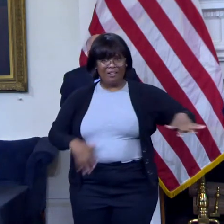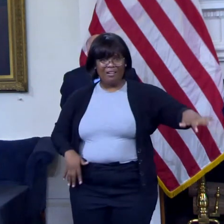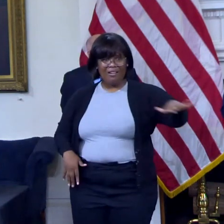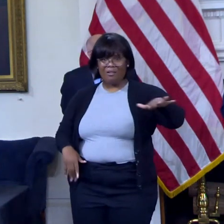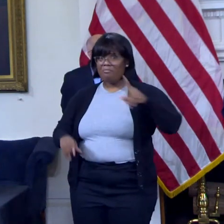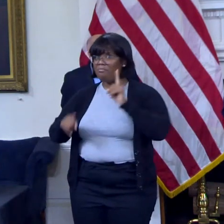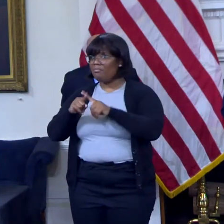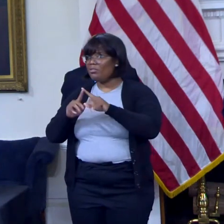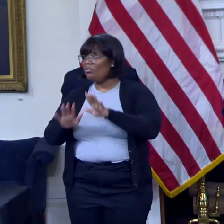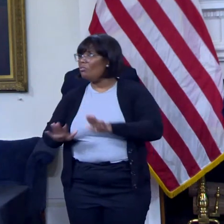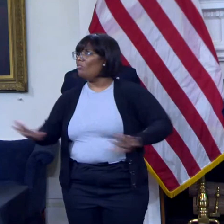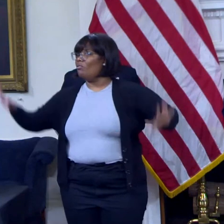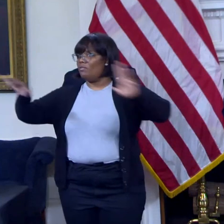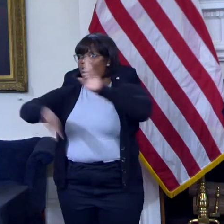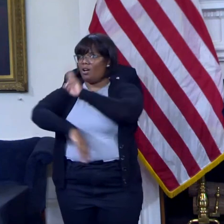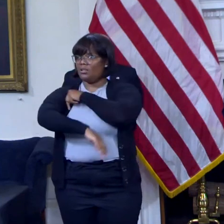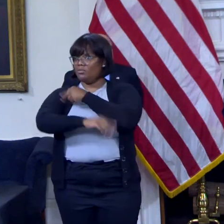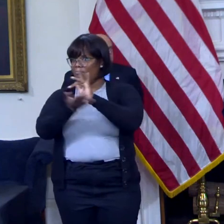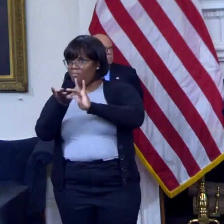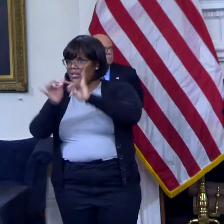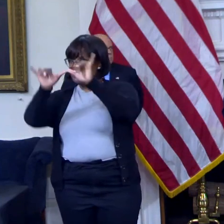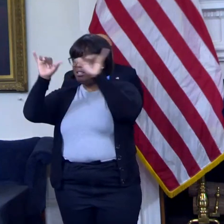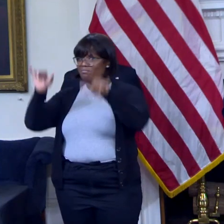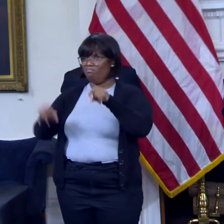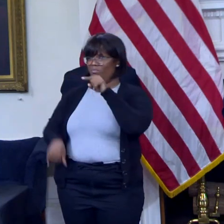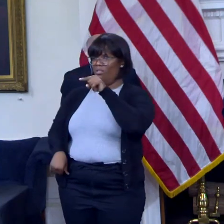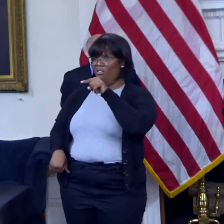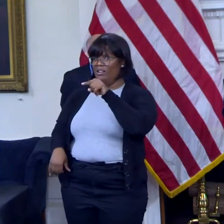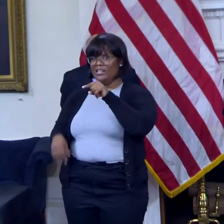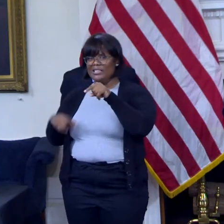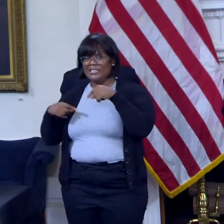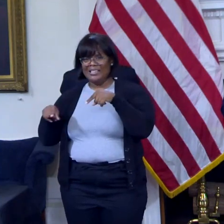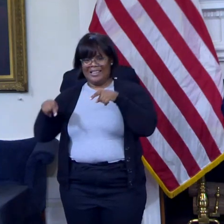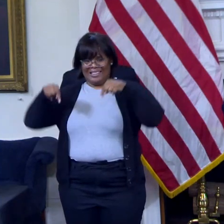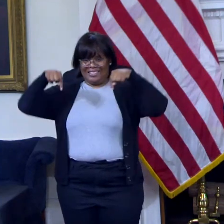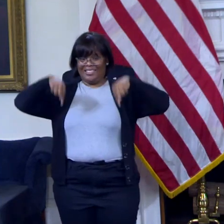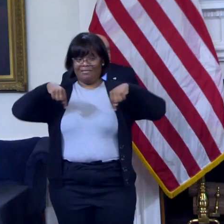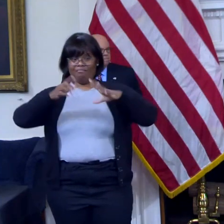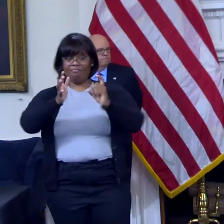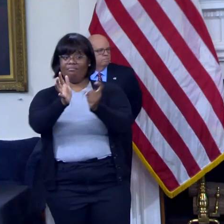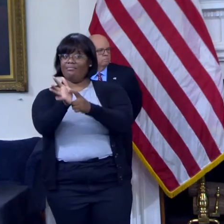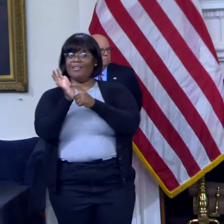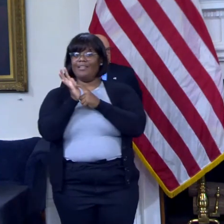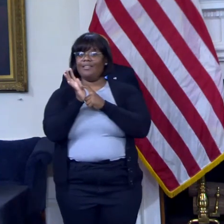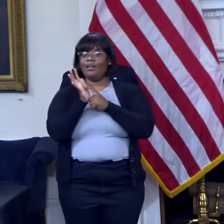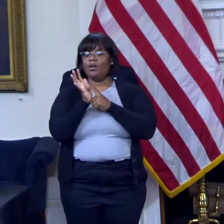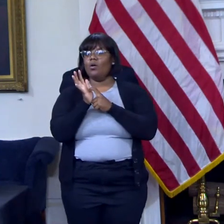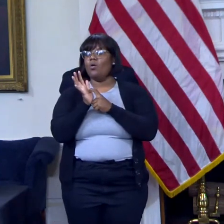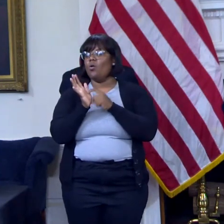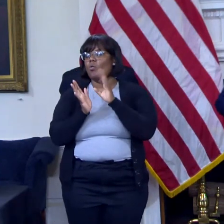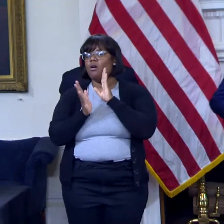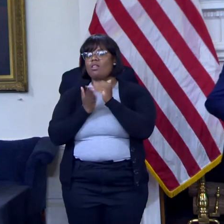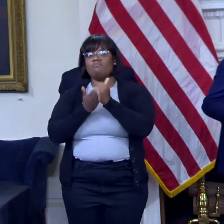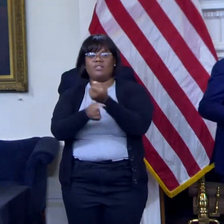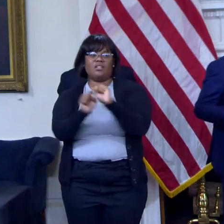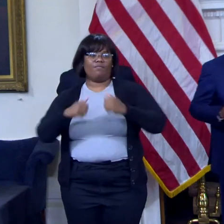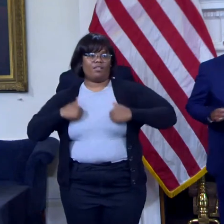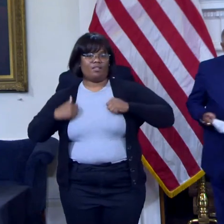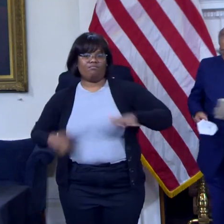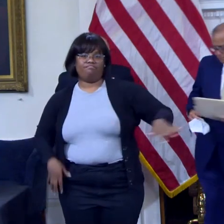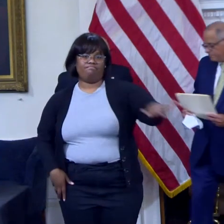because of these mandates, will save more lives. Governor, I'd like to turn it over to Dr. Suntha.